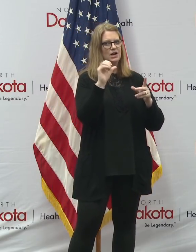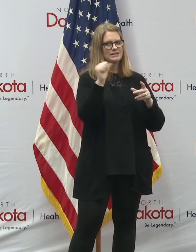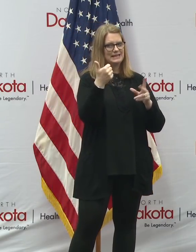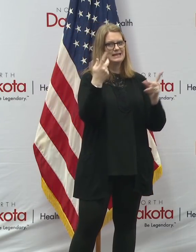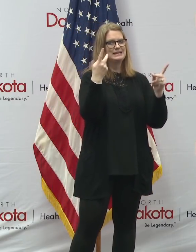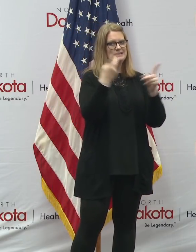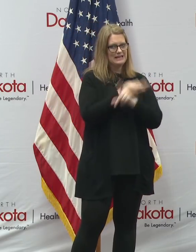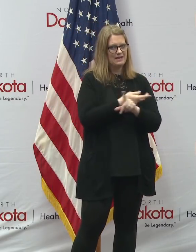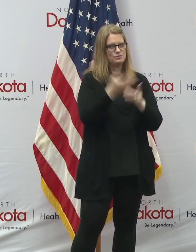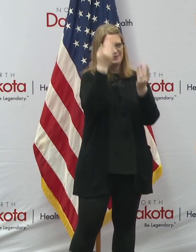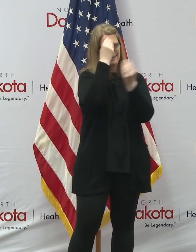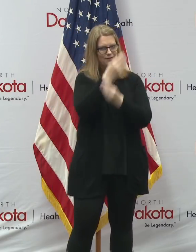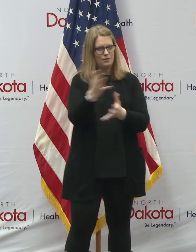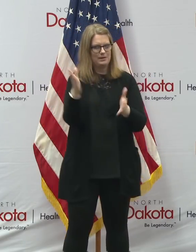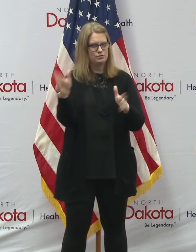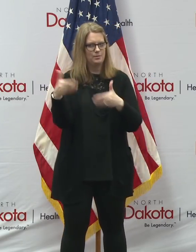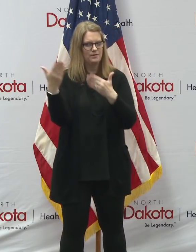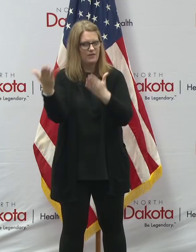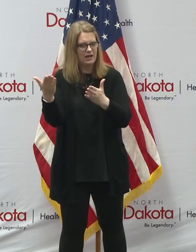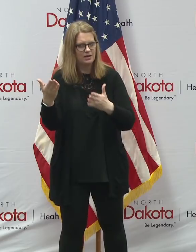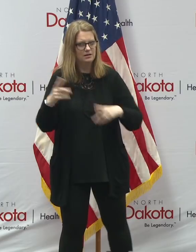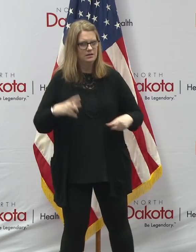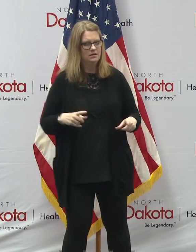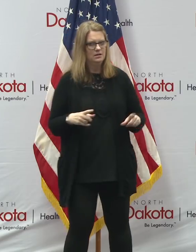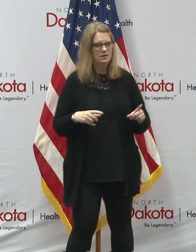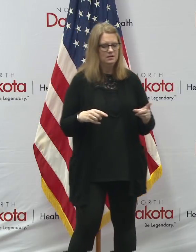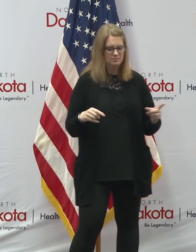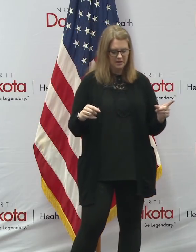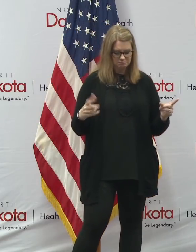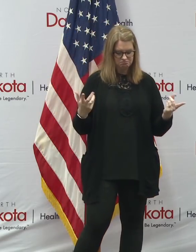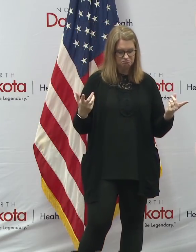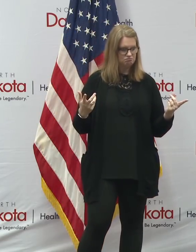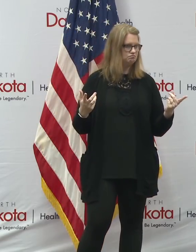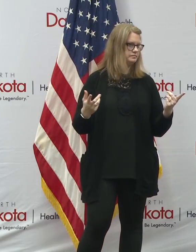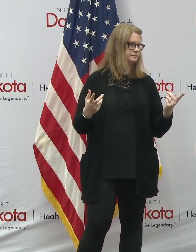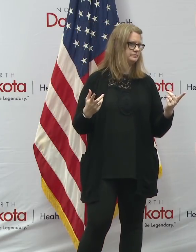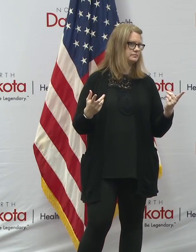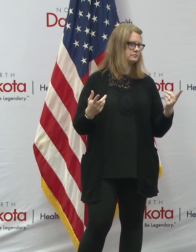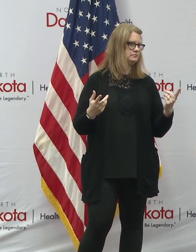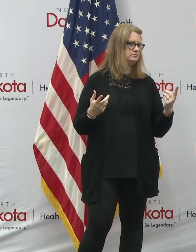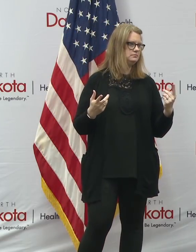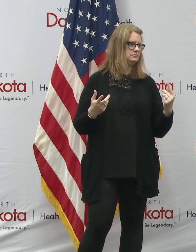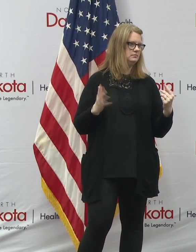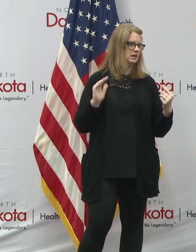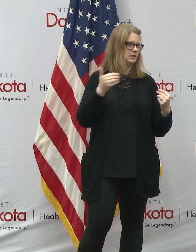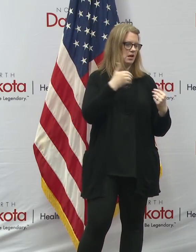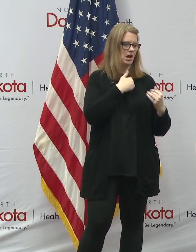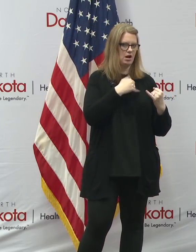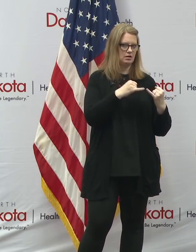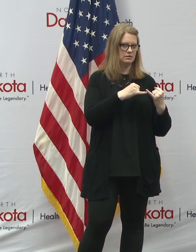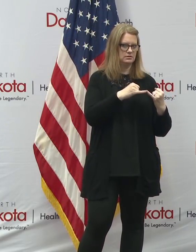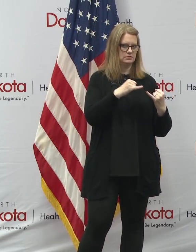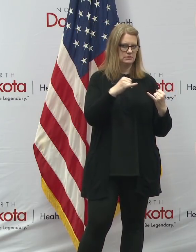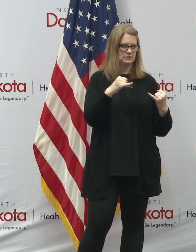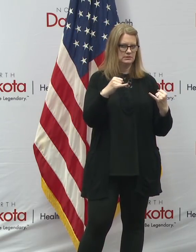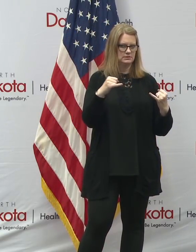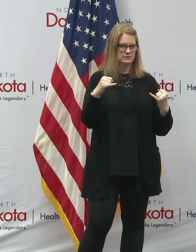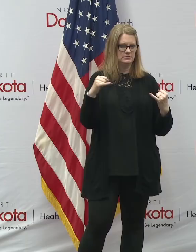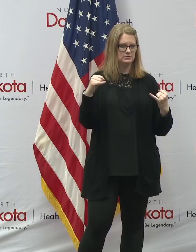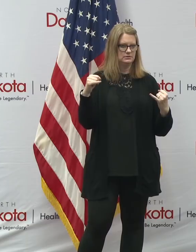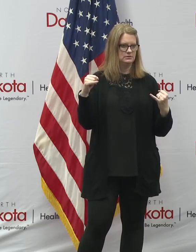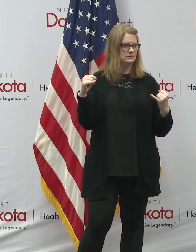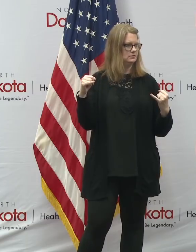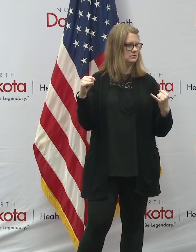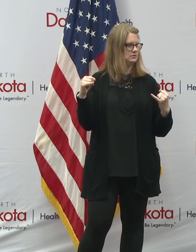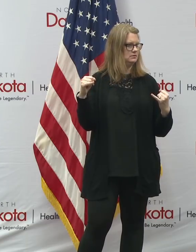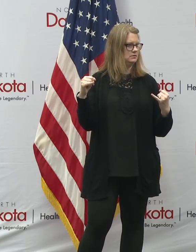says without knowing with the line as flat as it is, what's the likelihood that we're